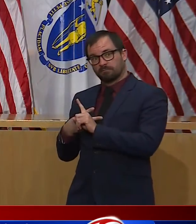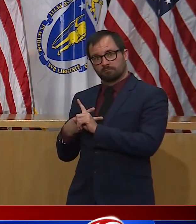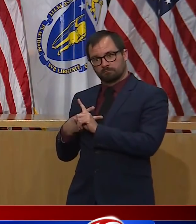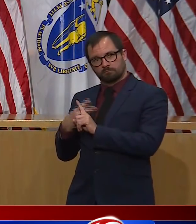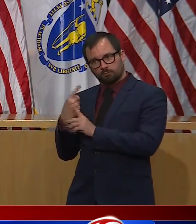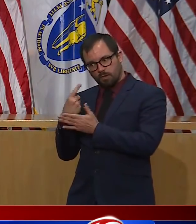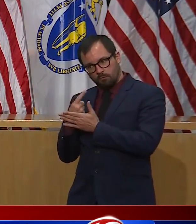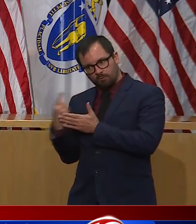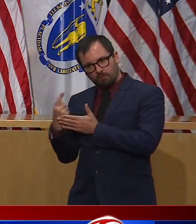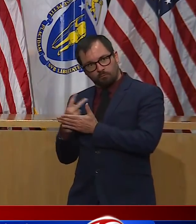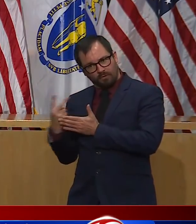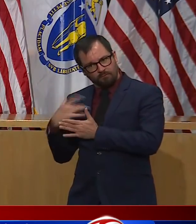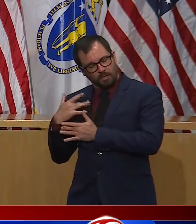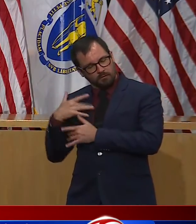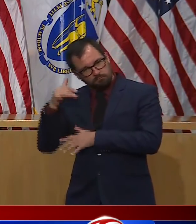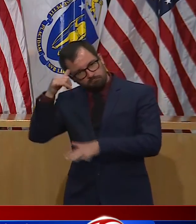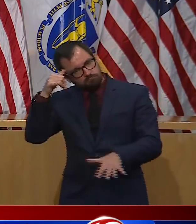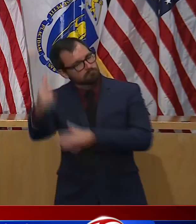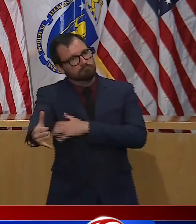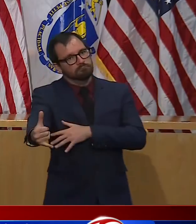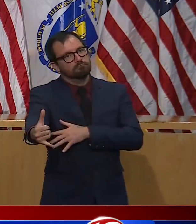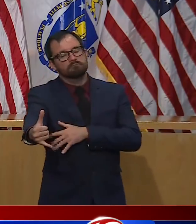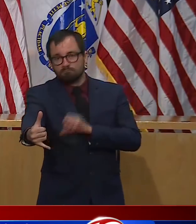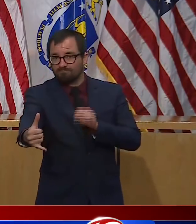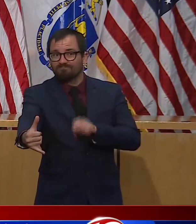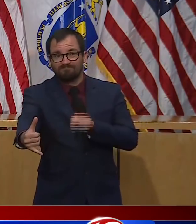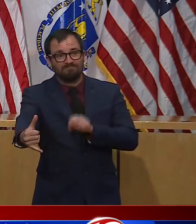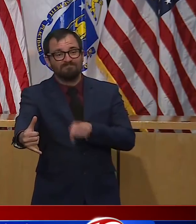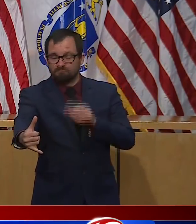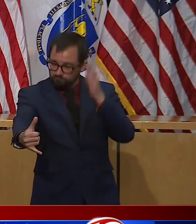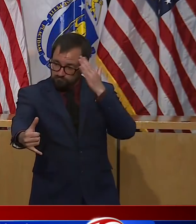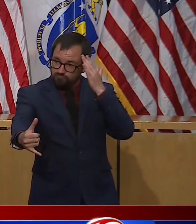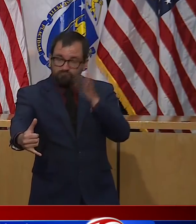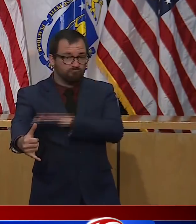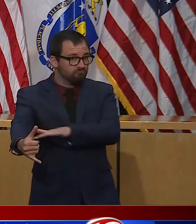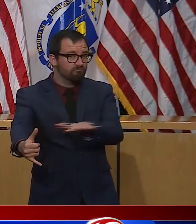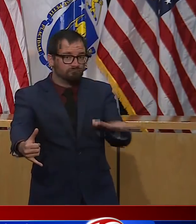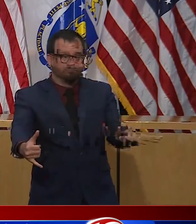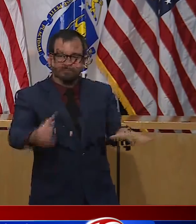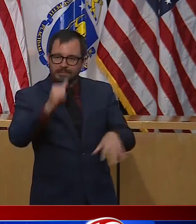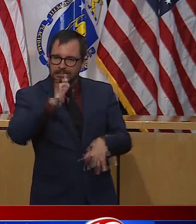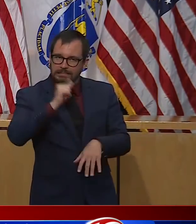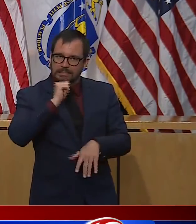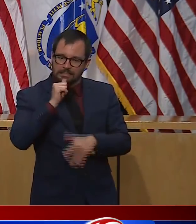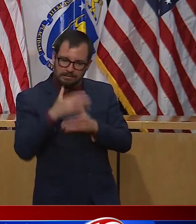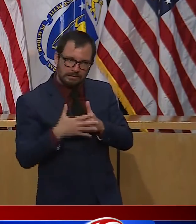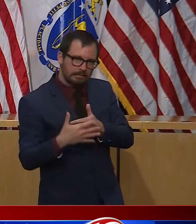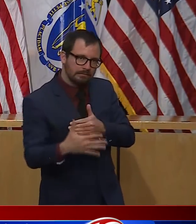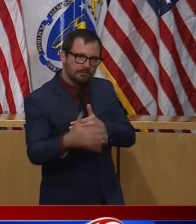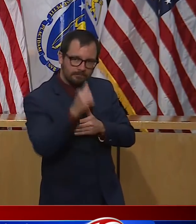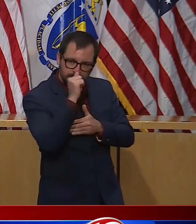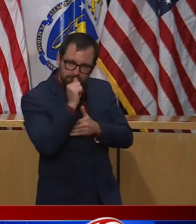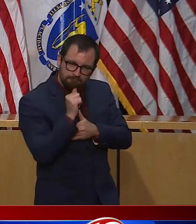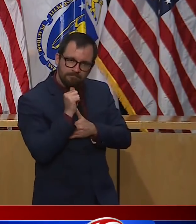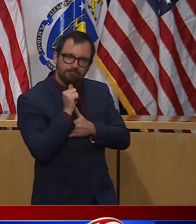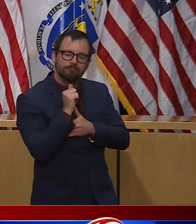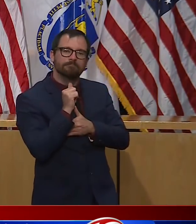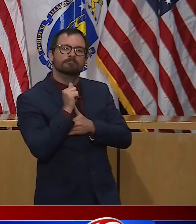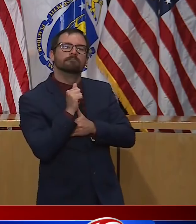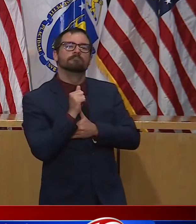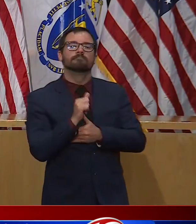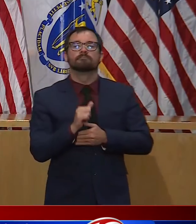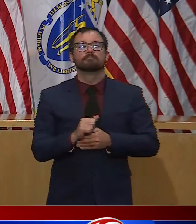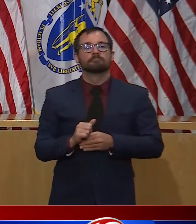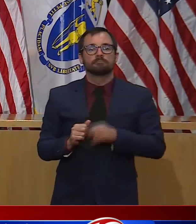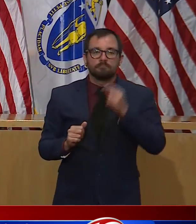Collectively, we have flattened the curve and avoided the spike in cases that would have broken our health care system. But if we don't